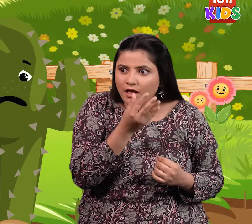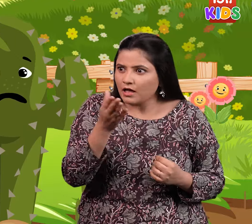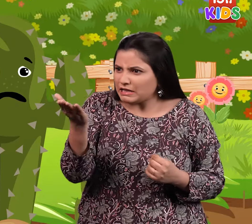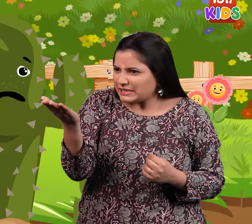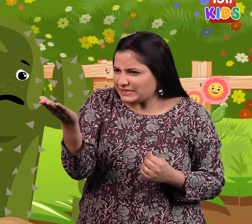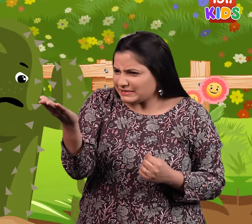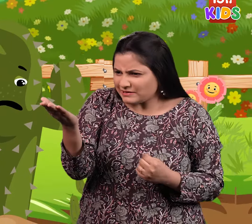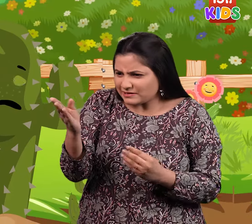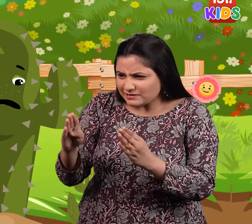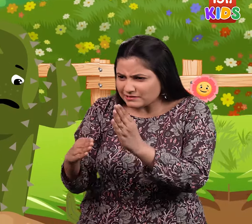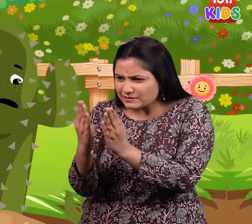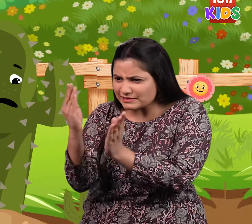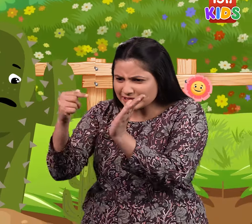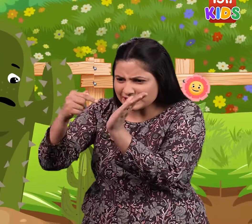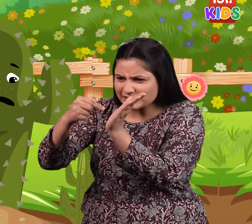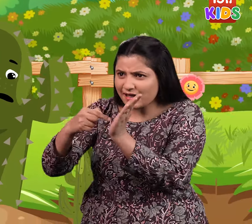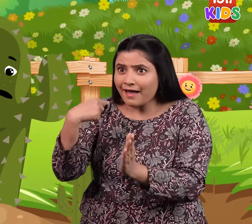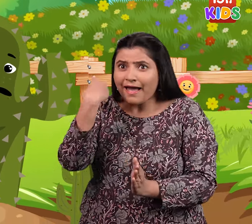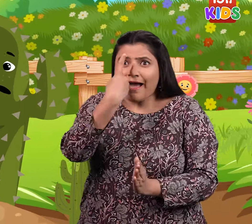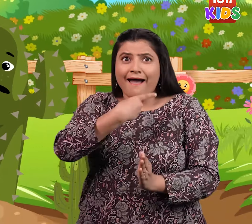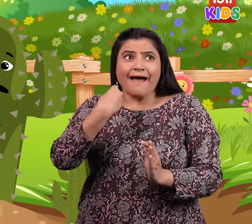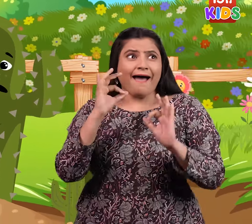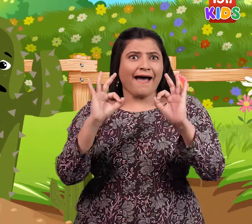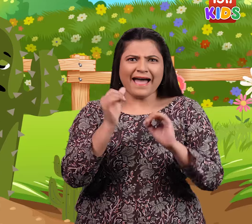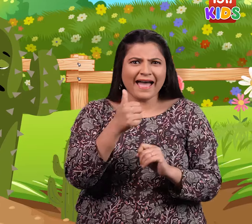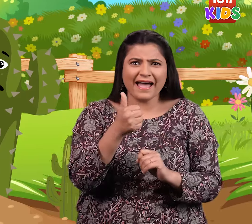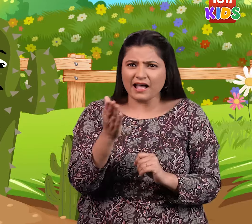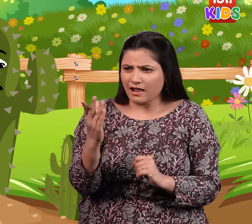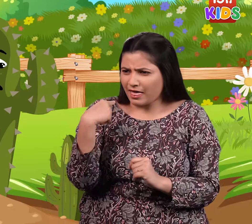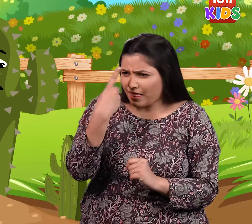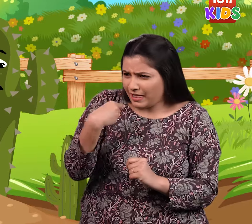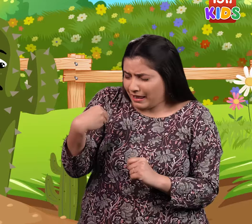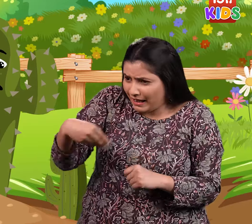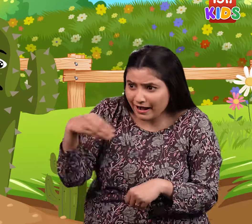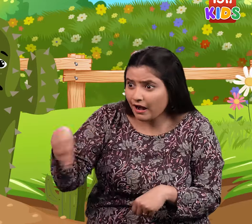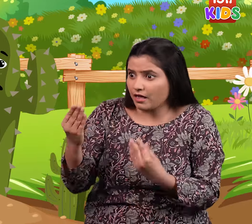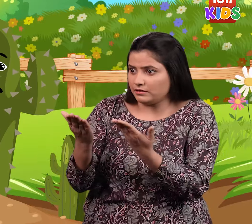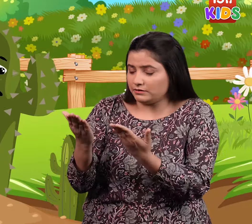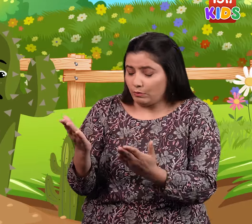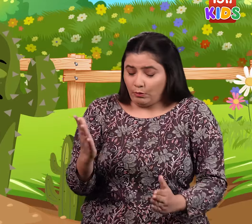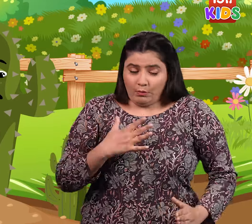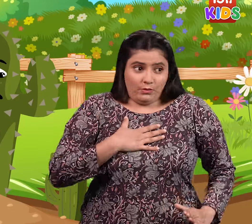Cactus, you are not at all beautiful. Ew! You are so ugly!